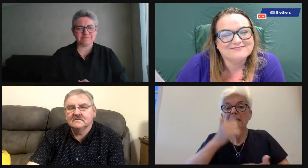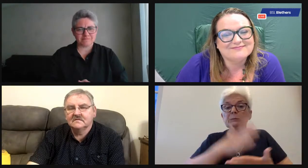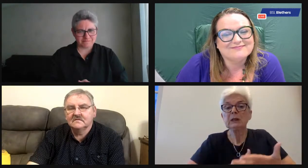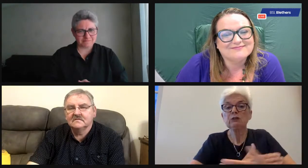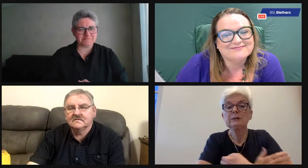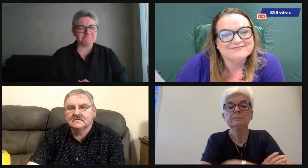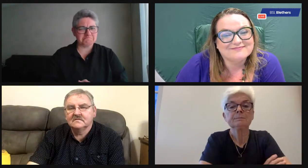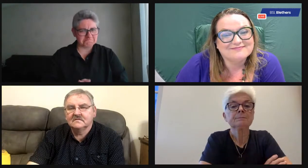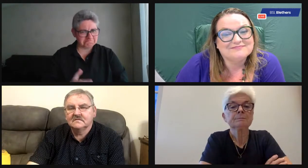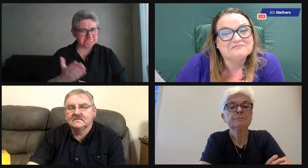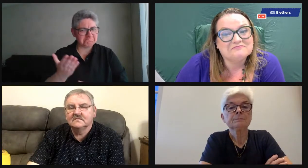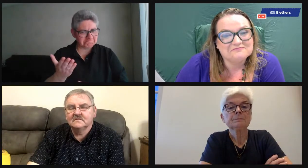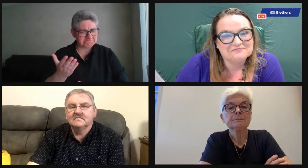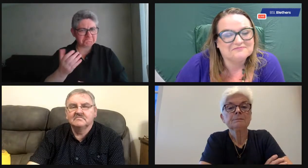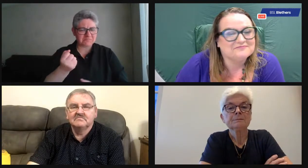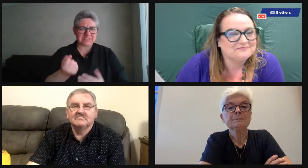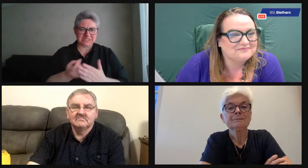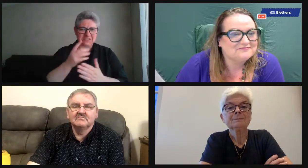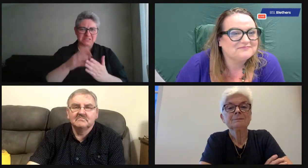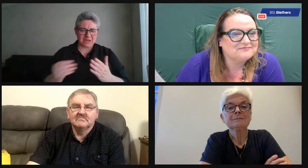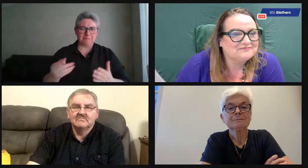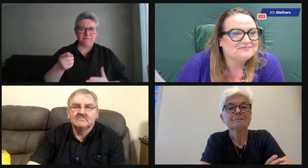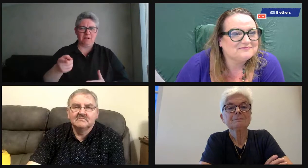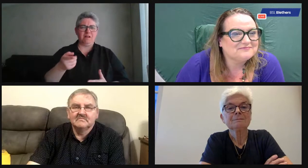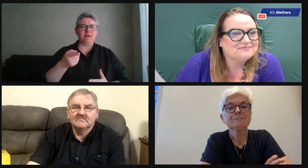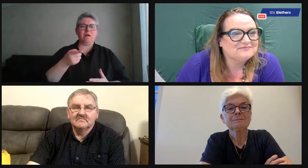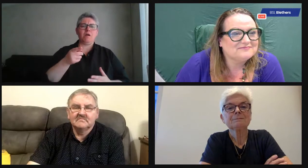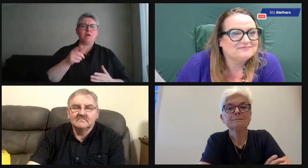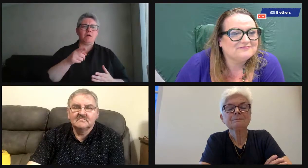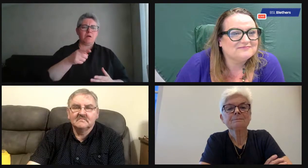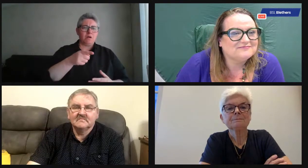if they were part of the staff. And that really helped a lot in my experience.